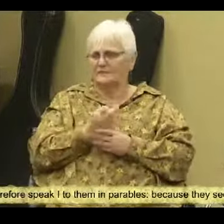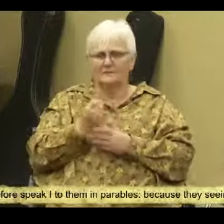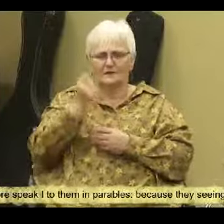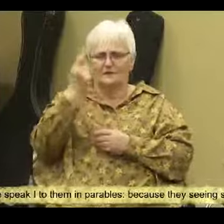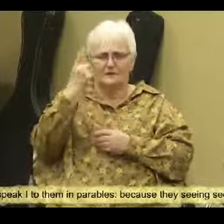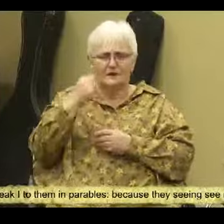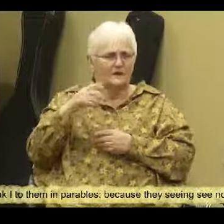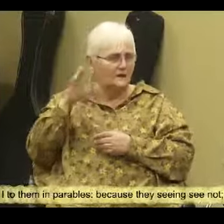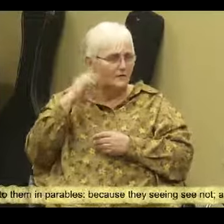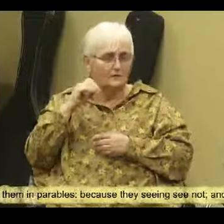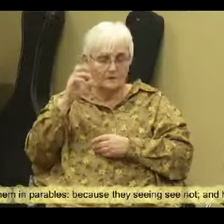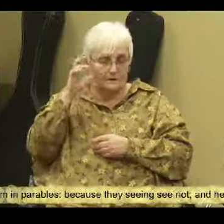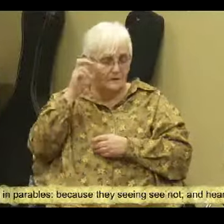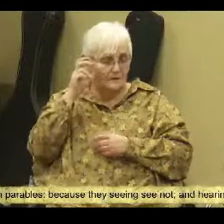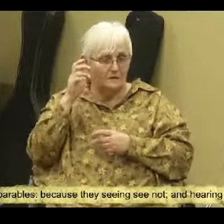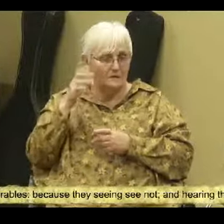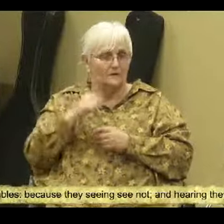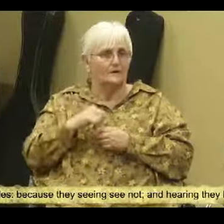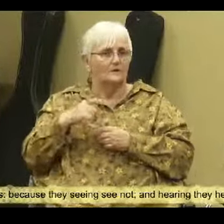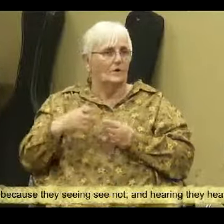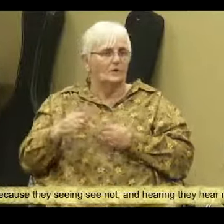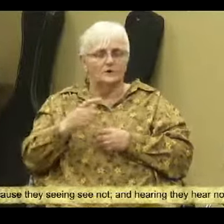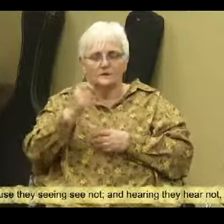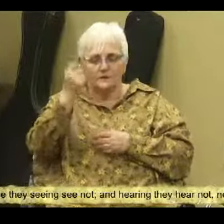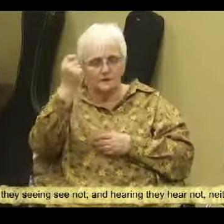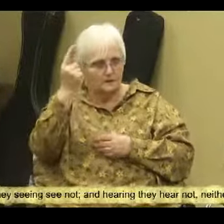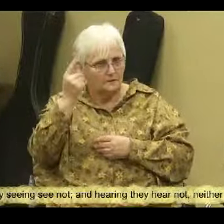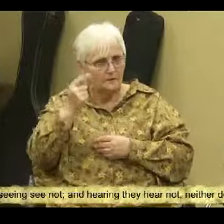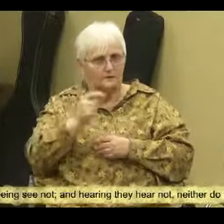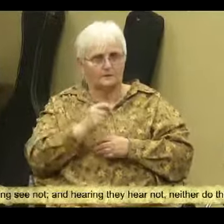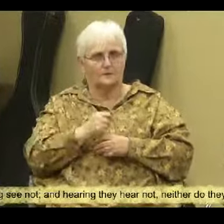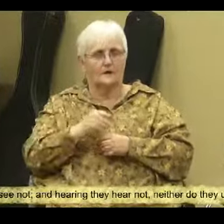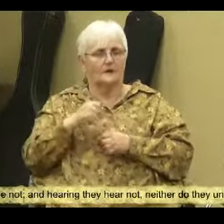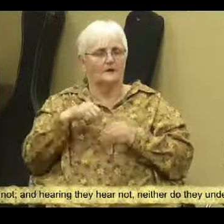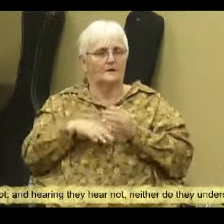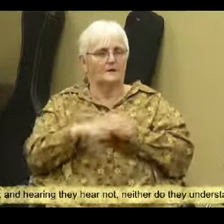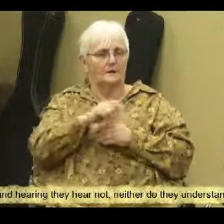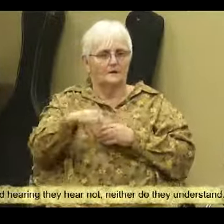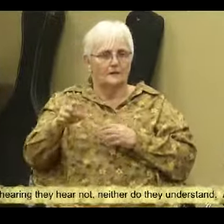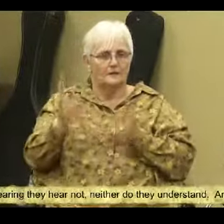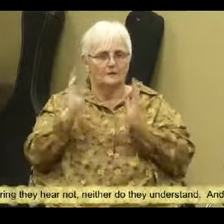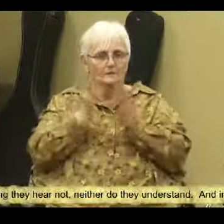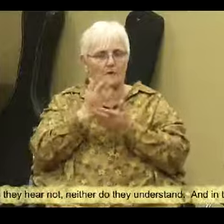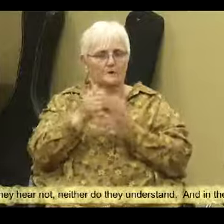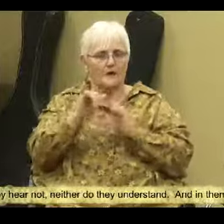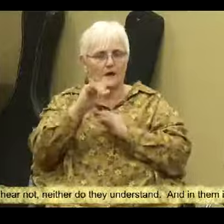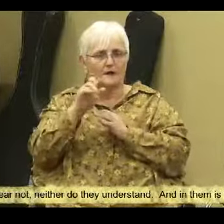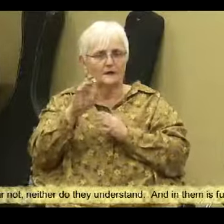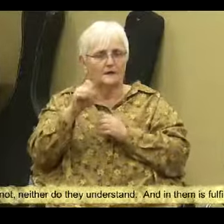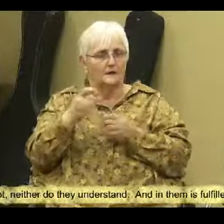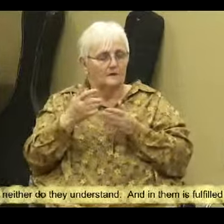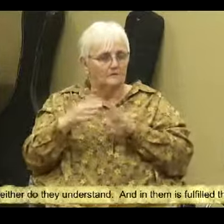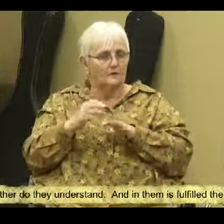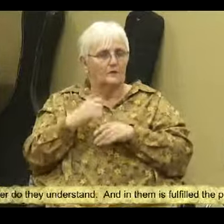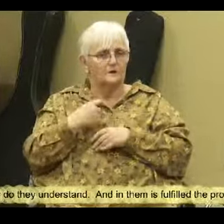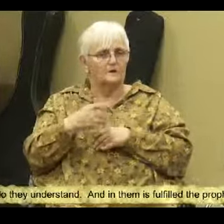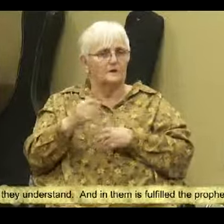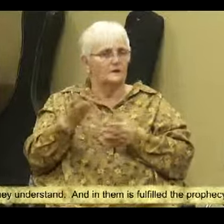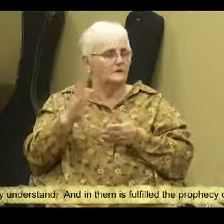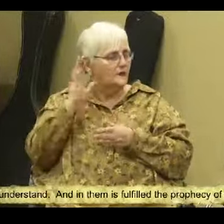hearing they do not hear nor do they understand. And in them the prophecy of Isaiah is fulfilled which says hearing you will hear